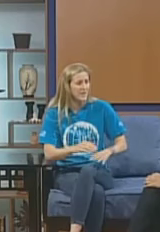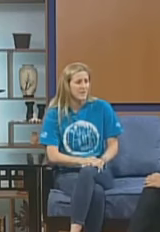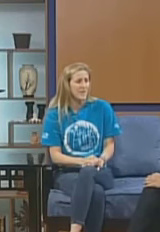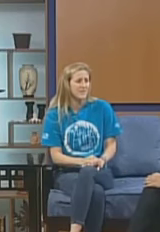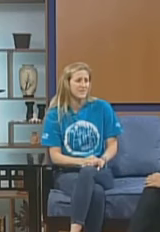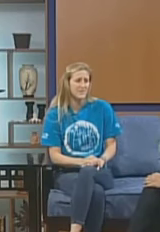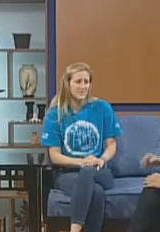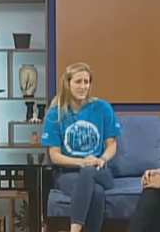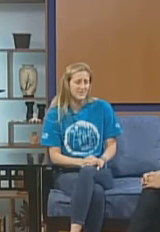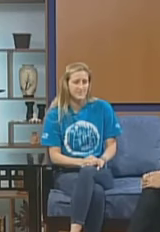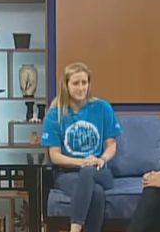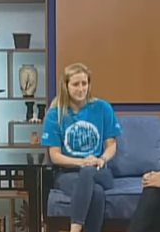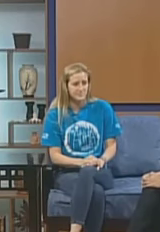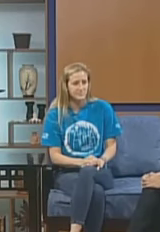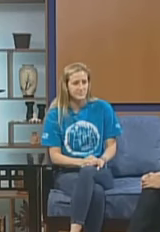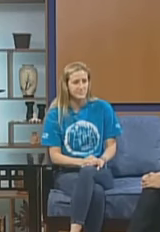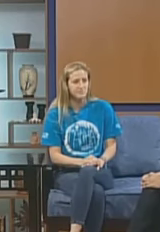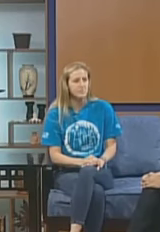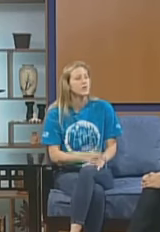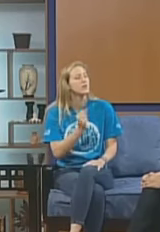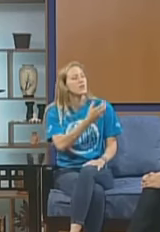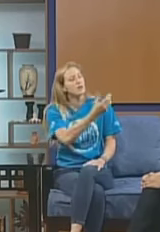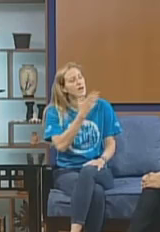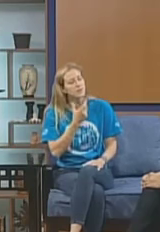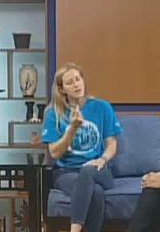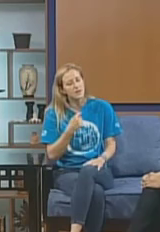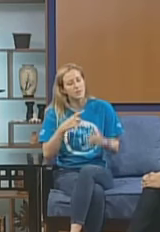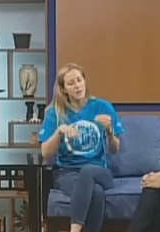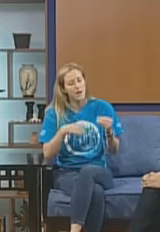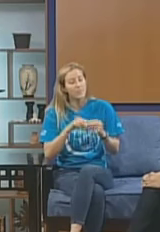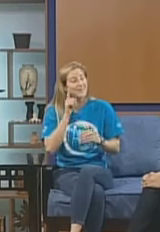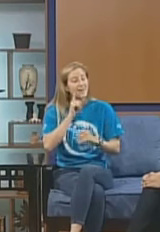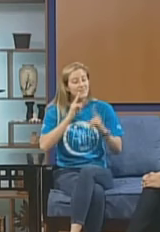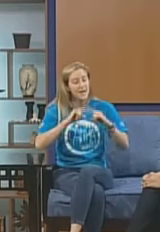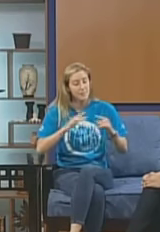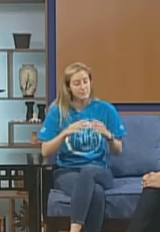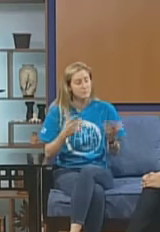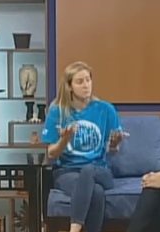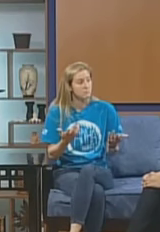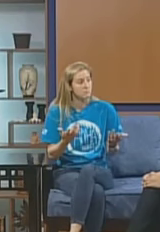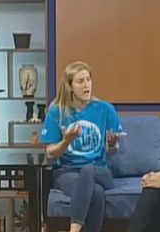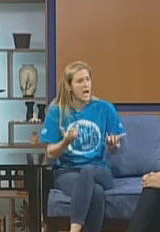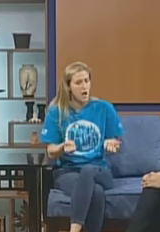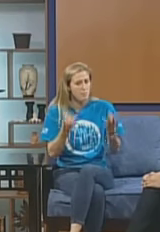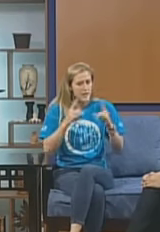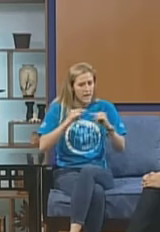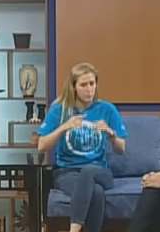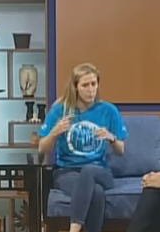Yes, it is. So tell me a little bit about the Deaf Camp now. How many campers do you have and then how many